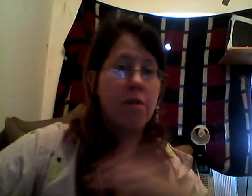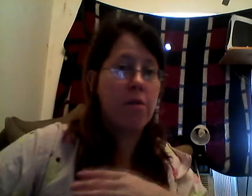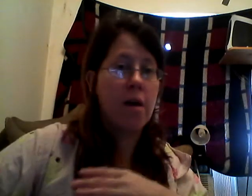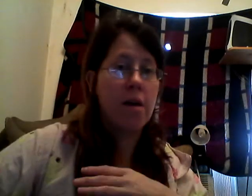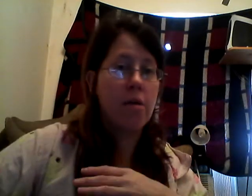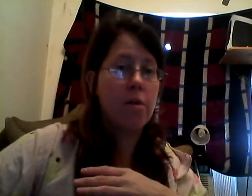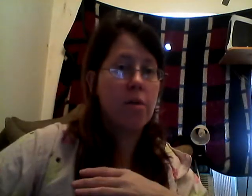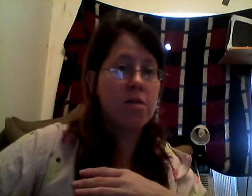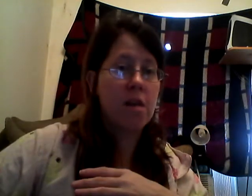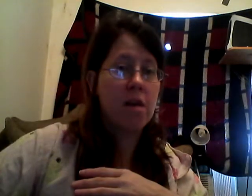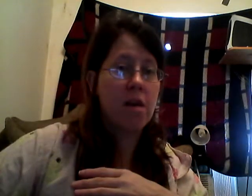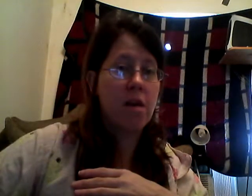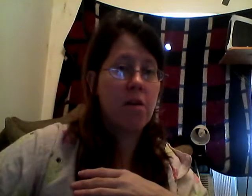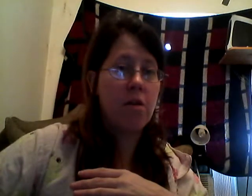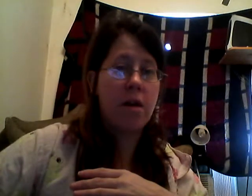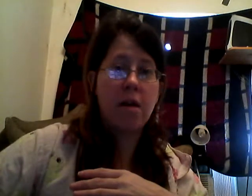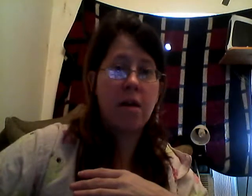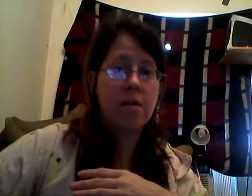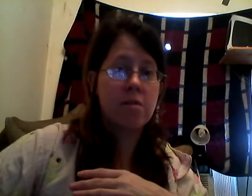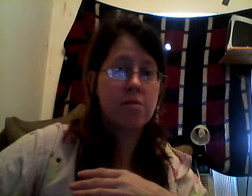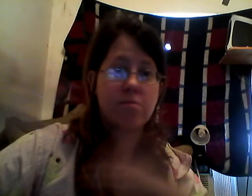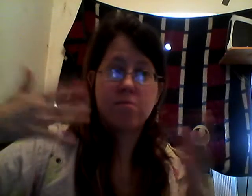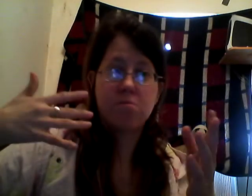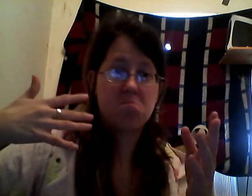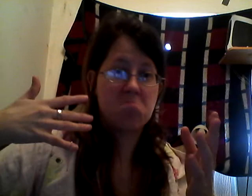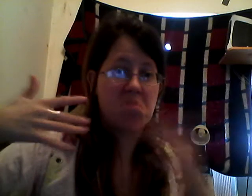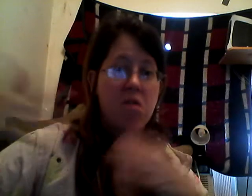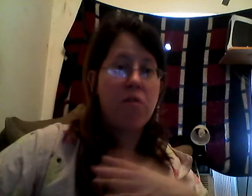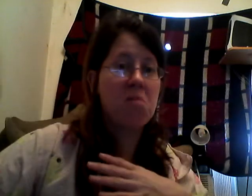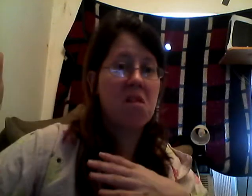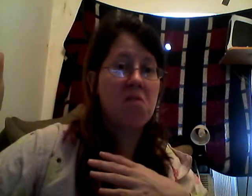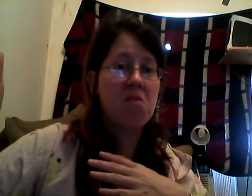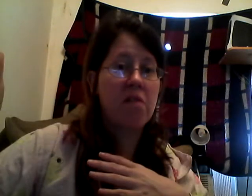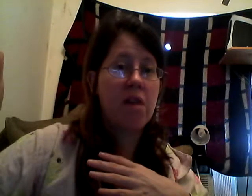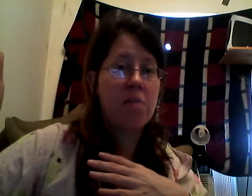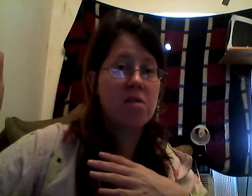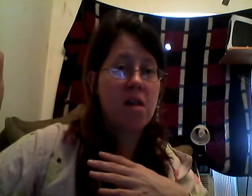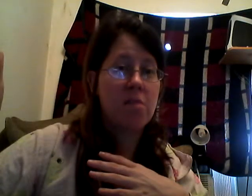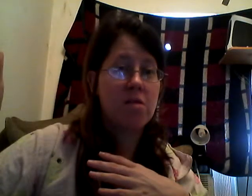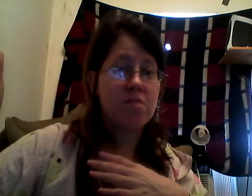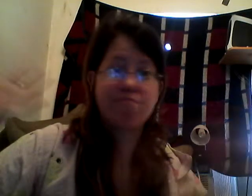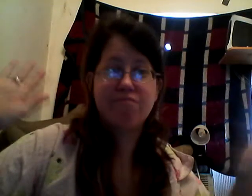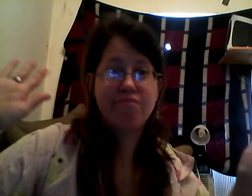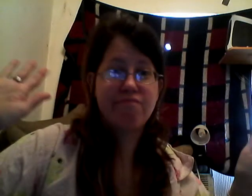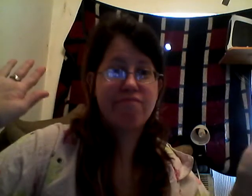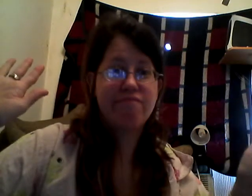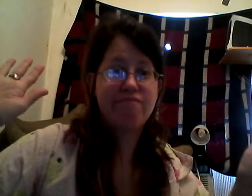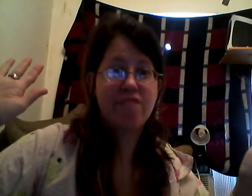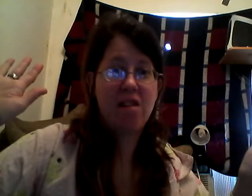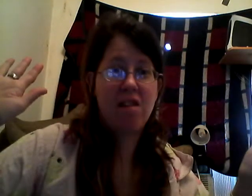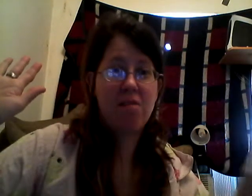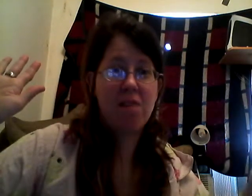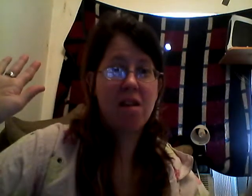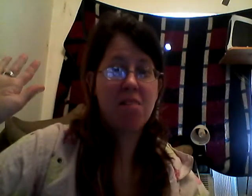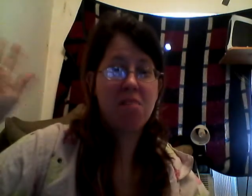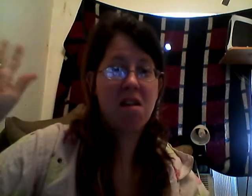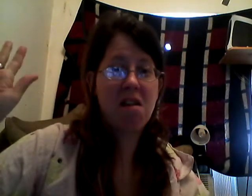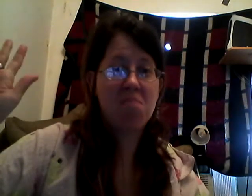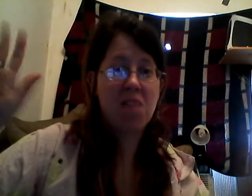right, go to Buzz Lightyear, and go from there. Whatever happens, happens. You know, I'm not going to plan, plan,